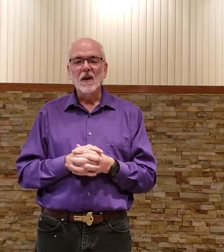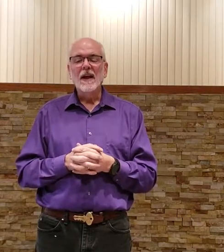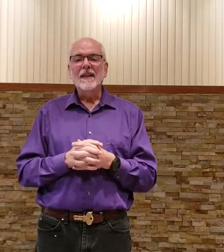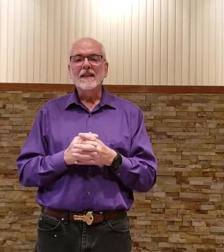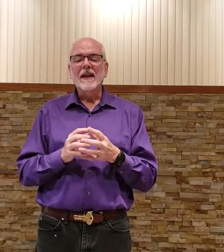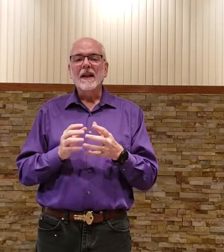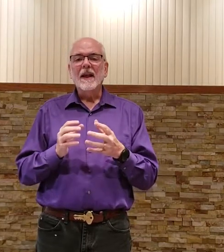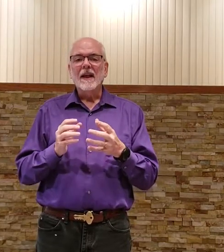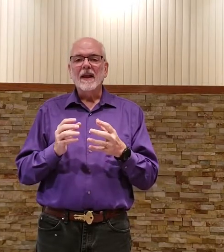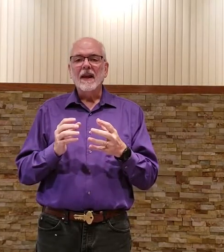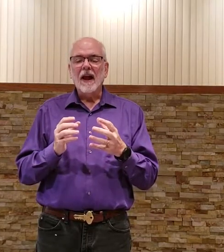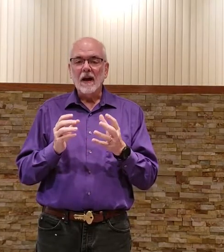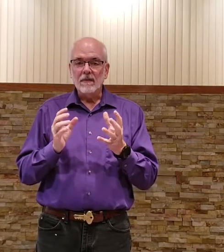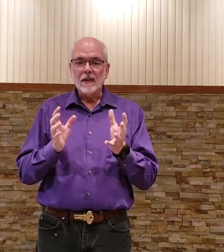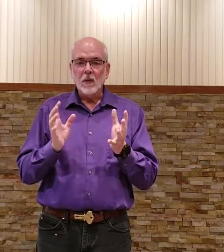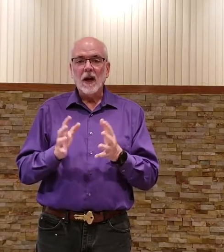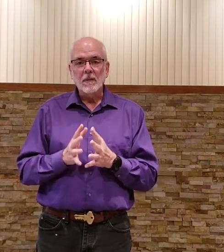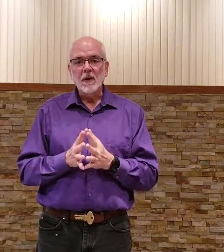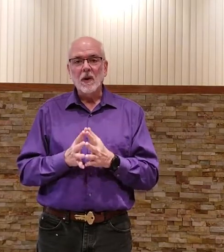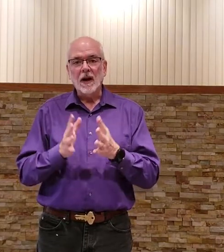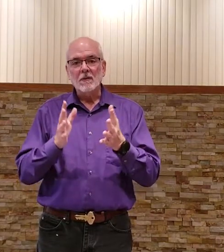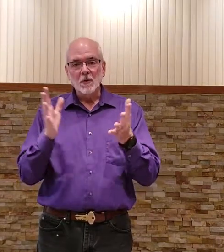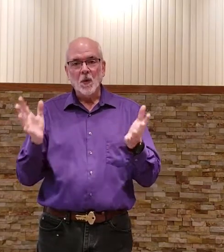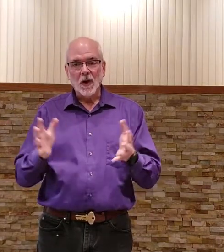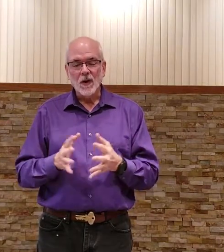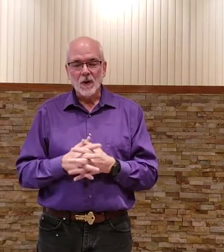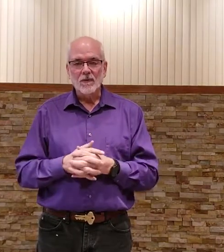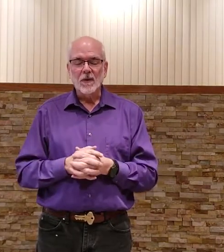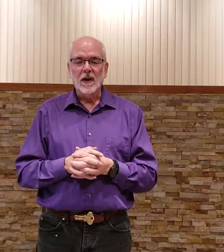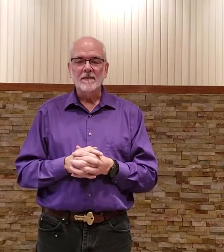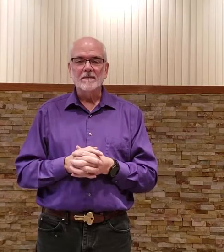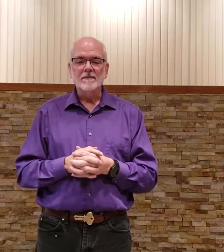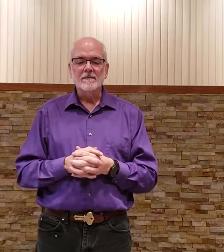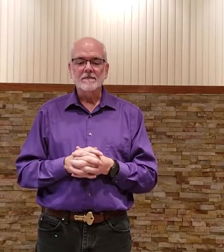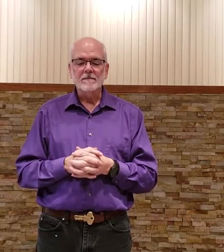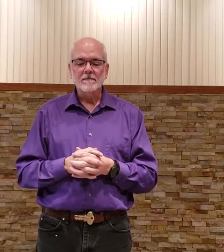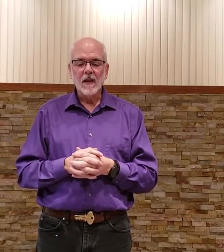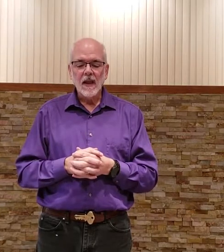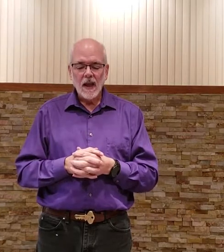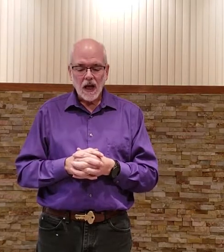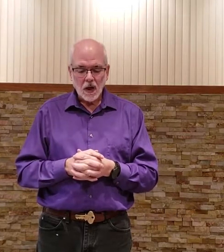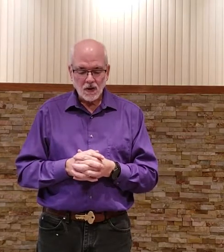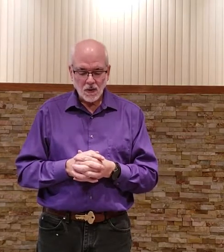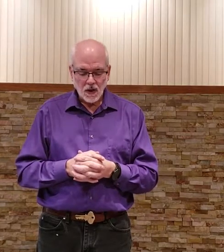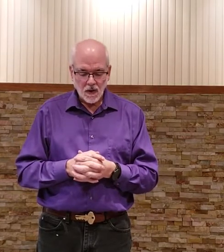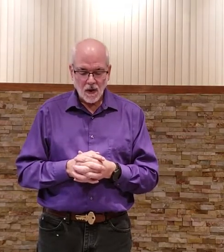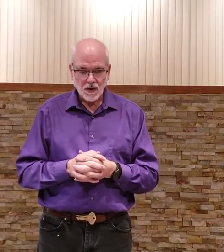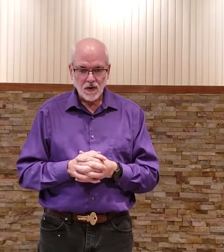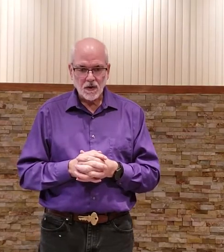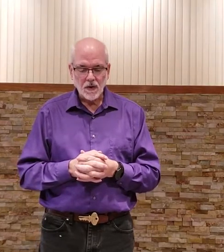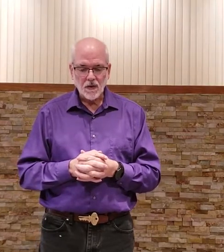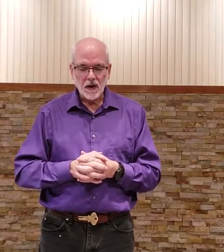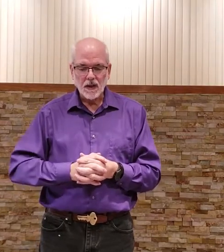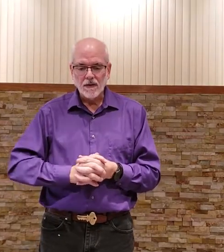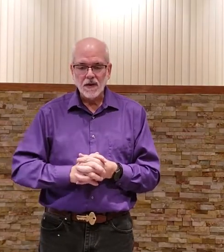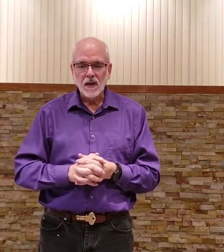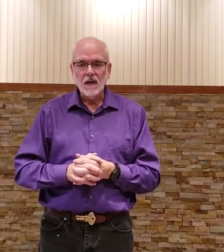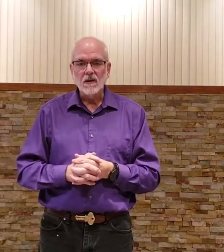that's what I'll be doing I'm just warning you up front I also want to caution you because I've seen this